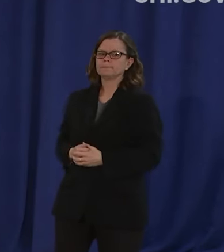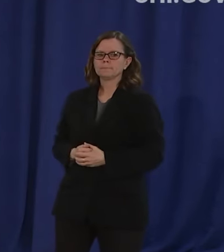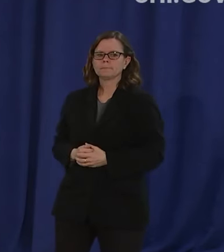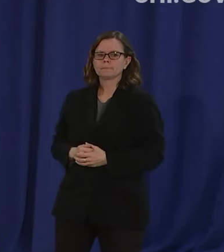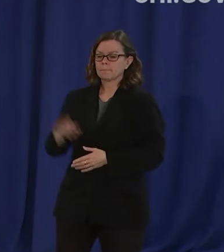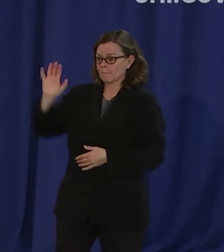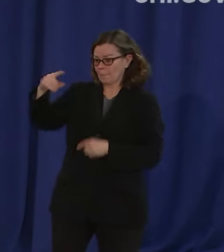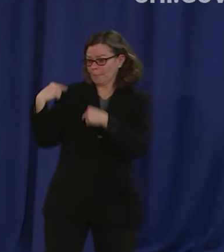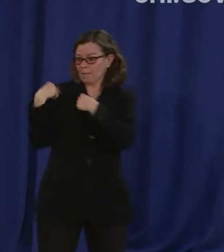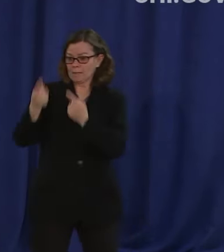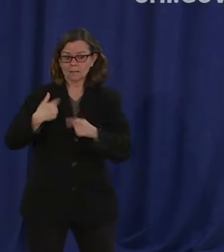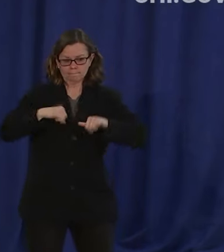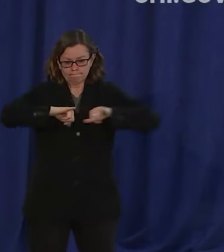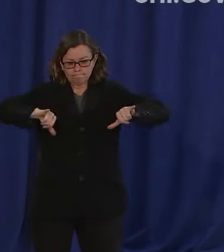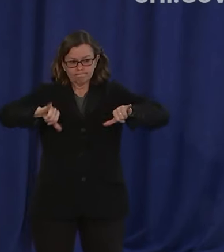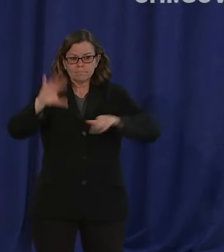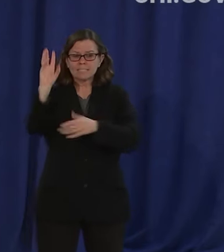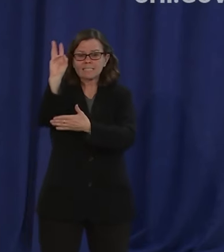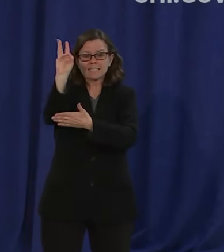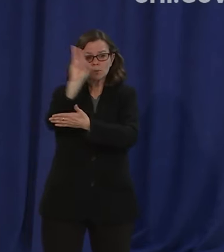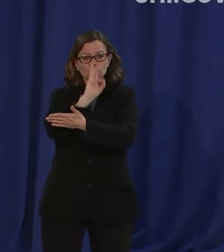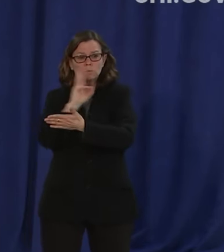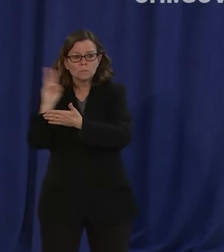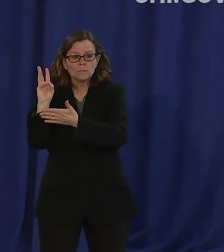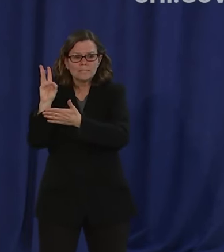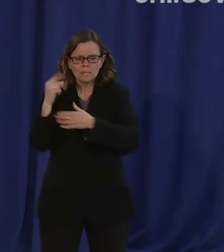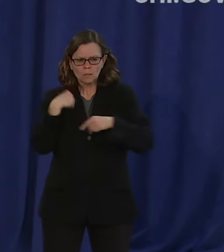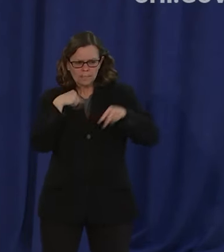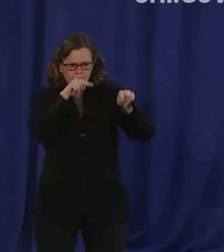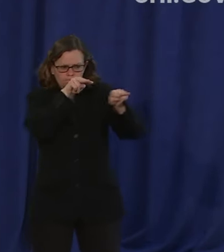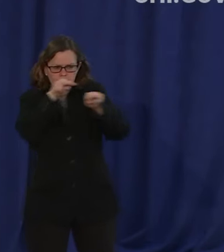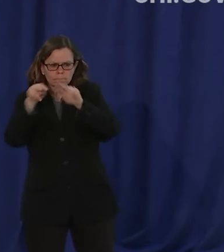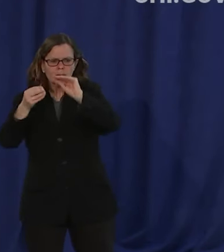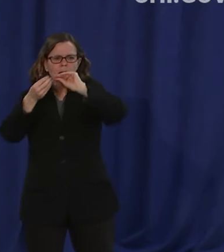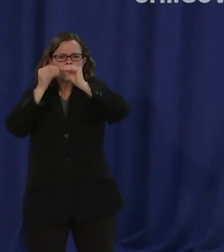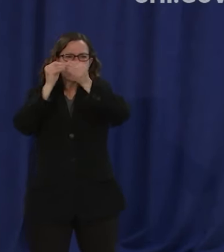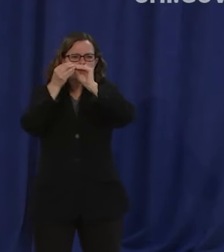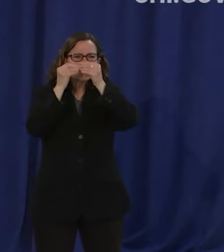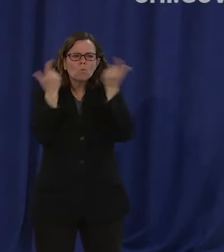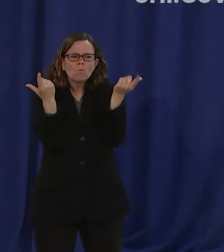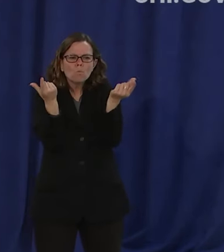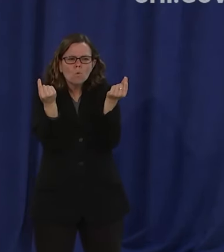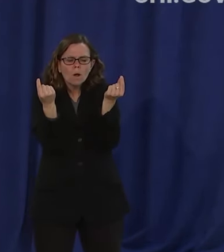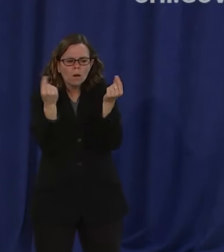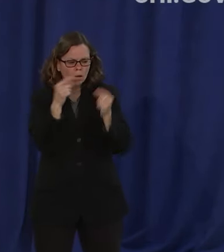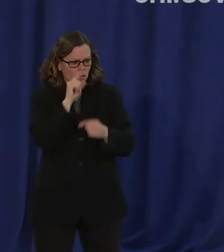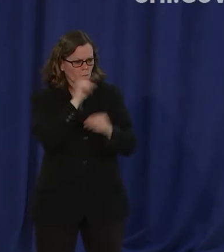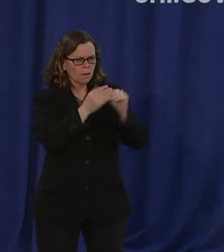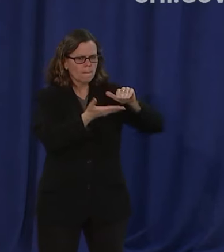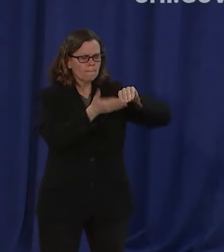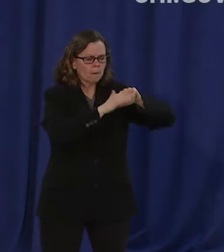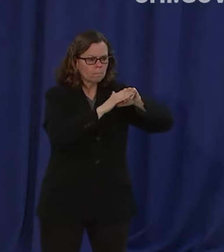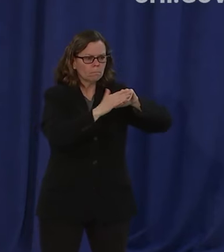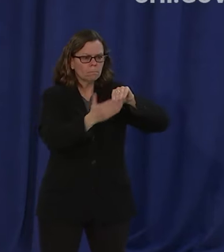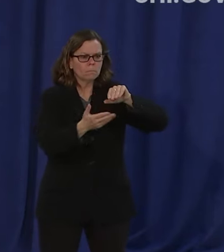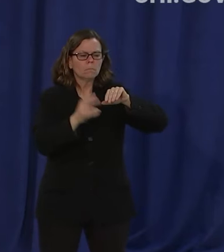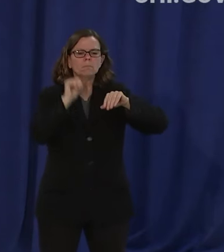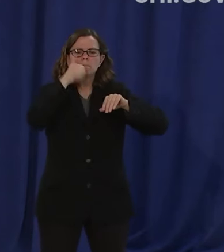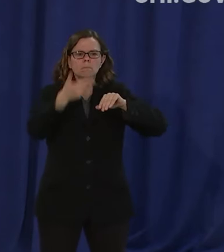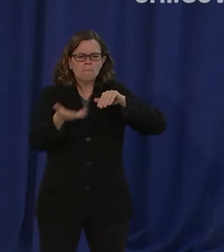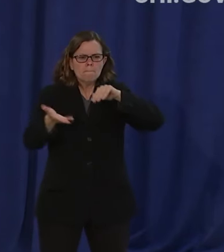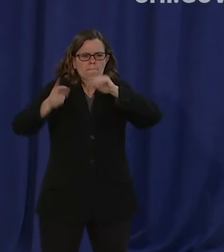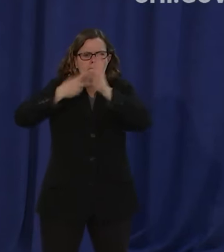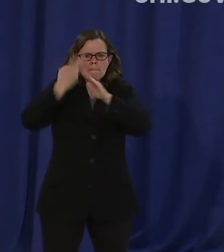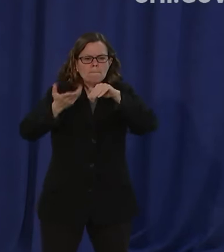how frequently the number of cases are doubling we started out um in this uh 12